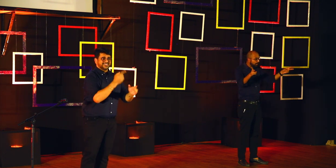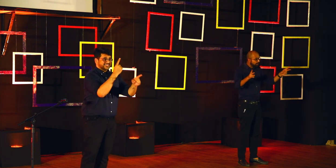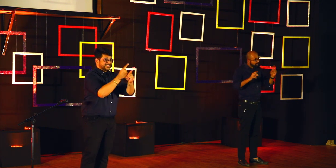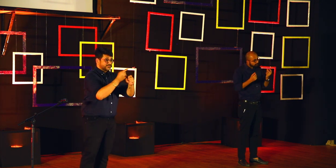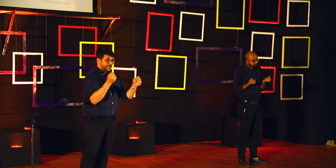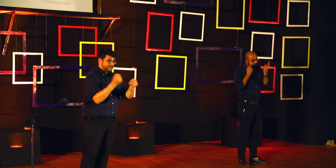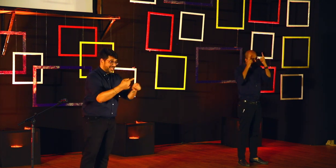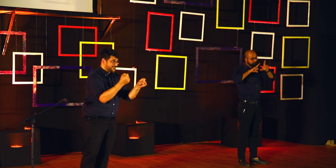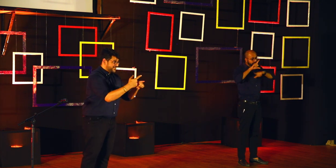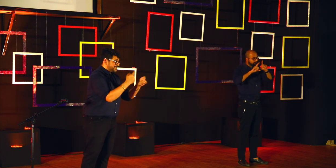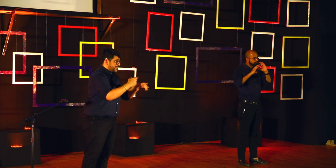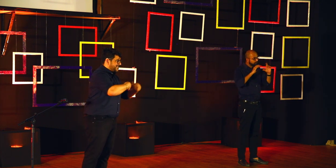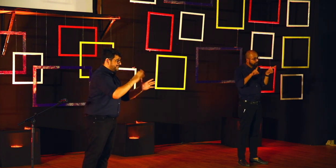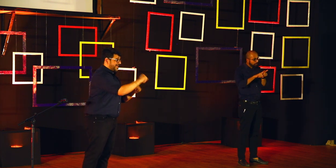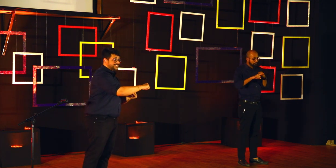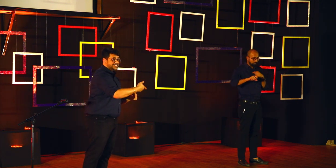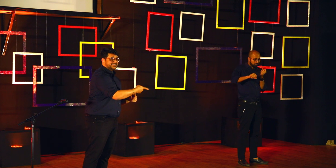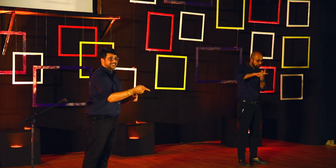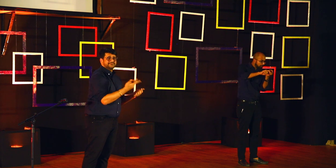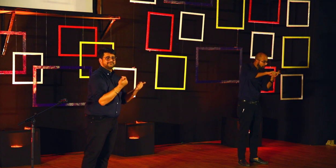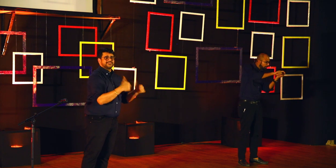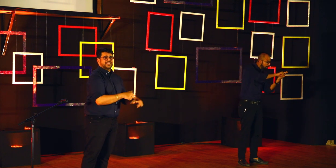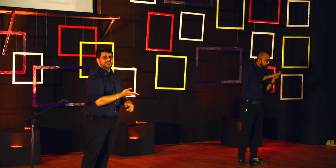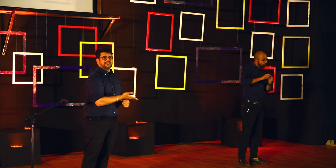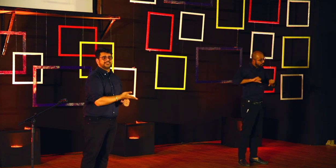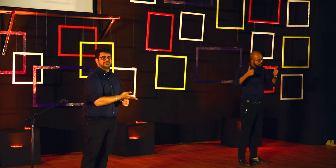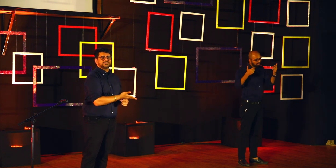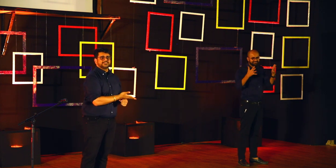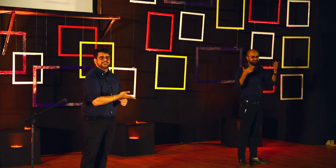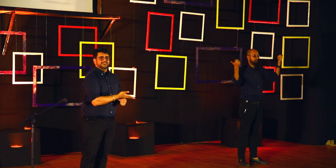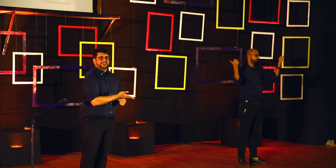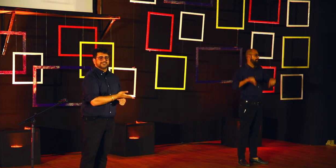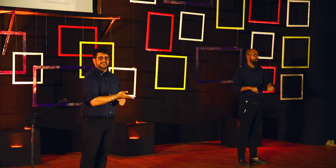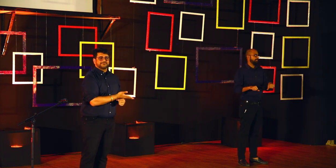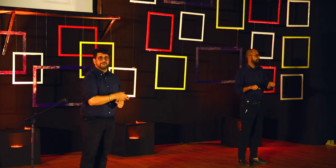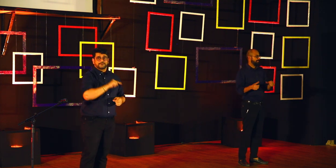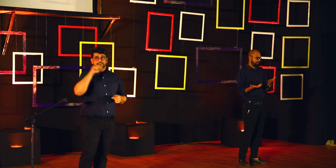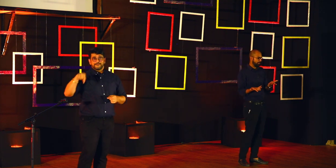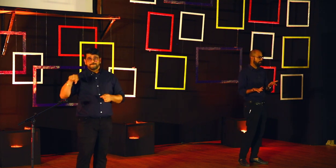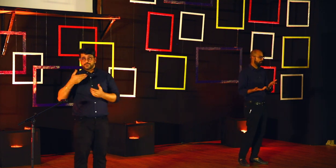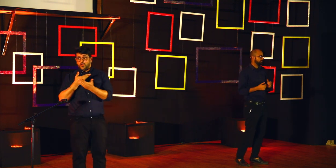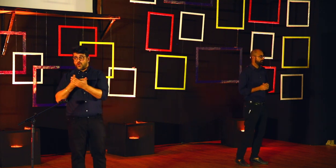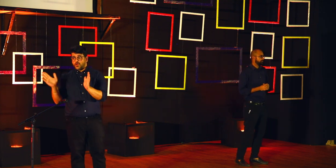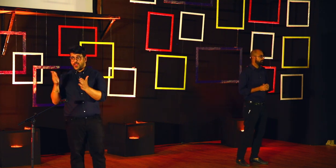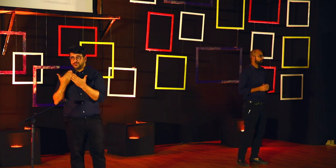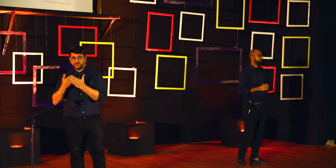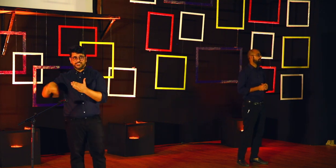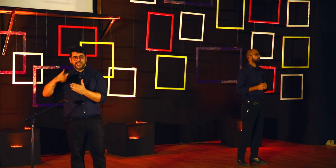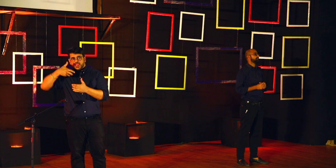communicate within themselves. Will the teacher be able to match the lion, the giraffe, the monkey separately? On the other hand, you see the